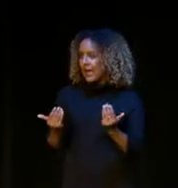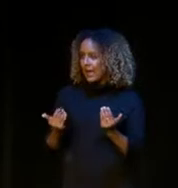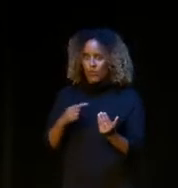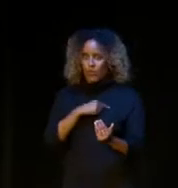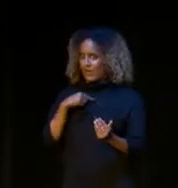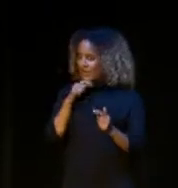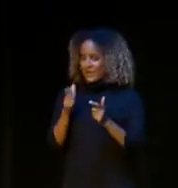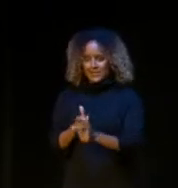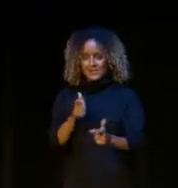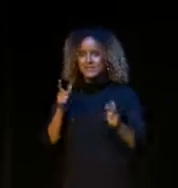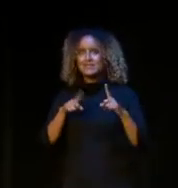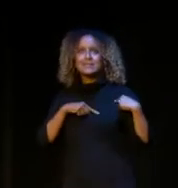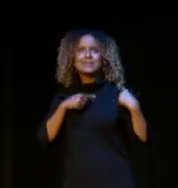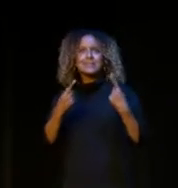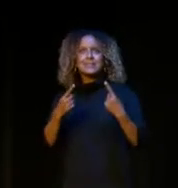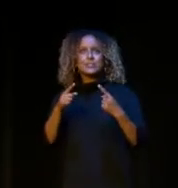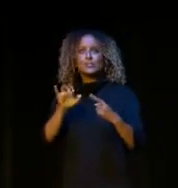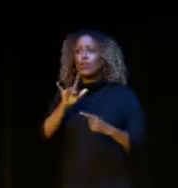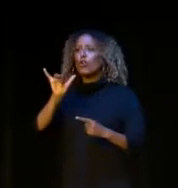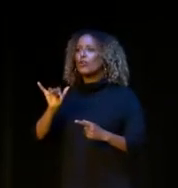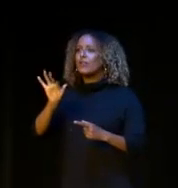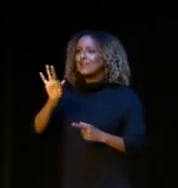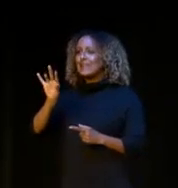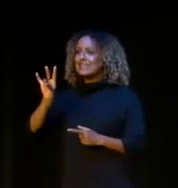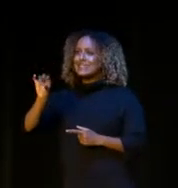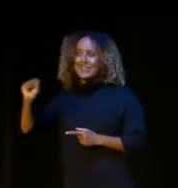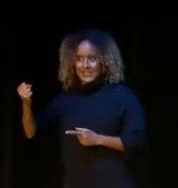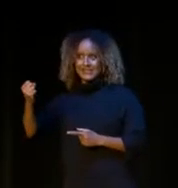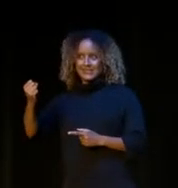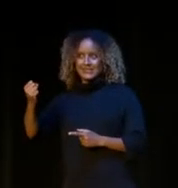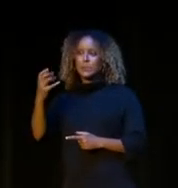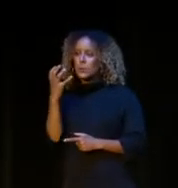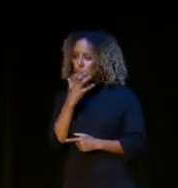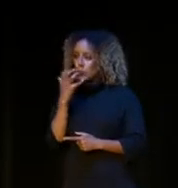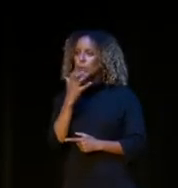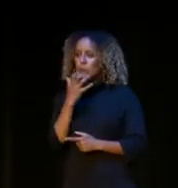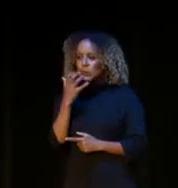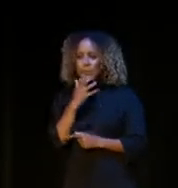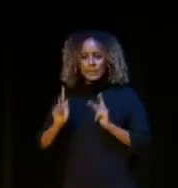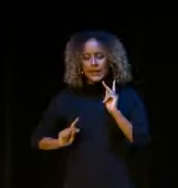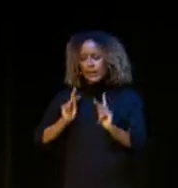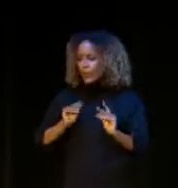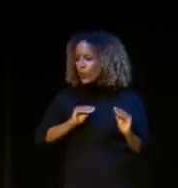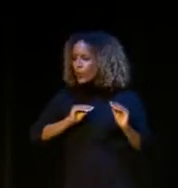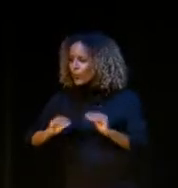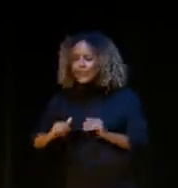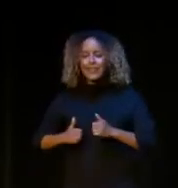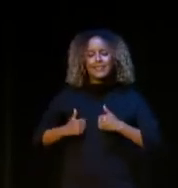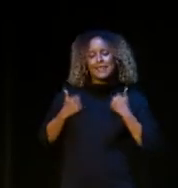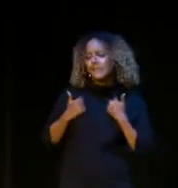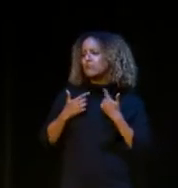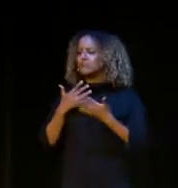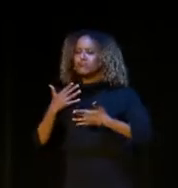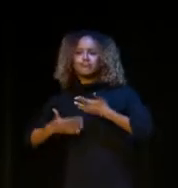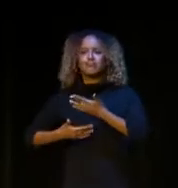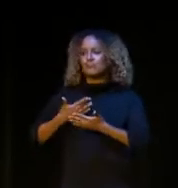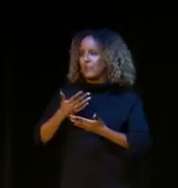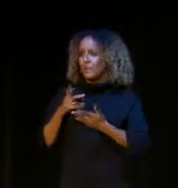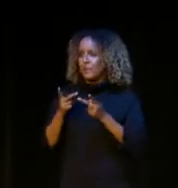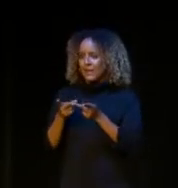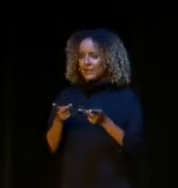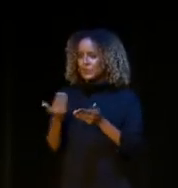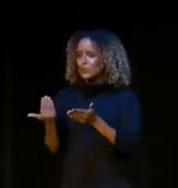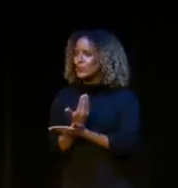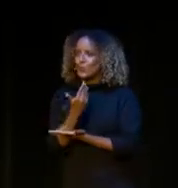haven't been this big since the early 1970s. And people are moving, living in places that they haven't